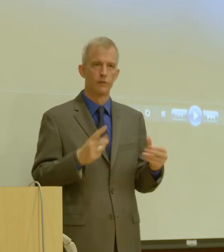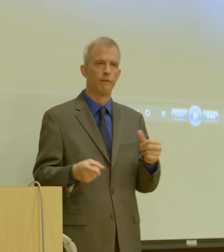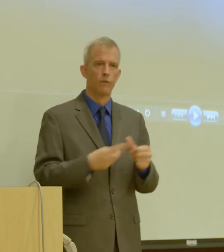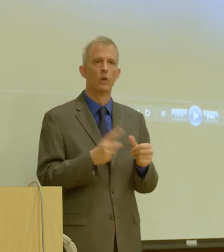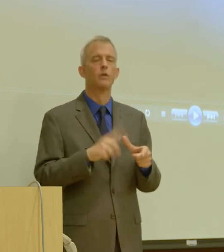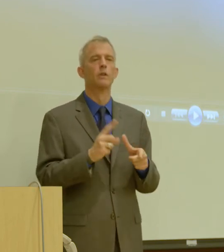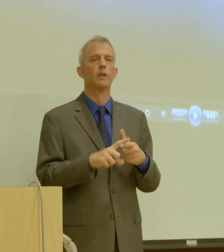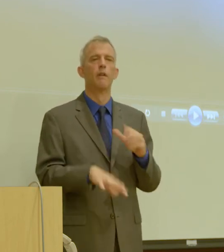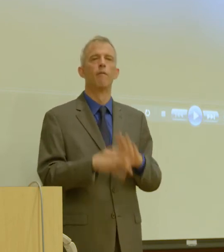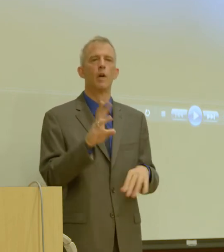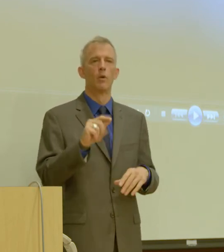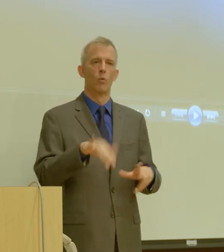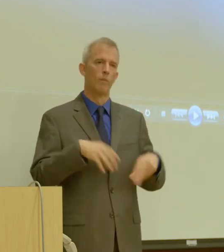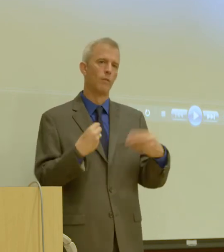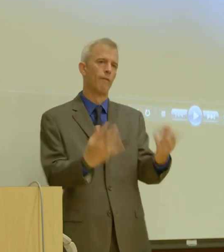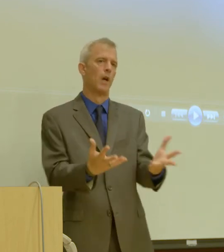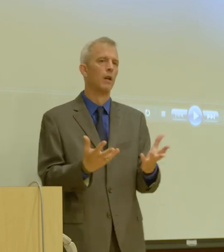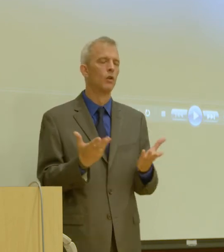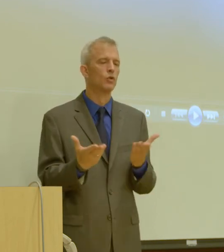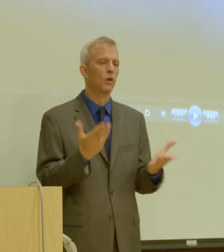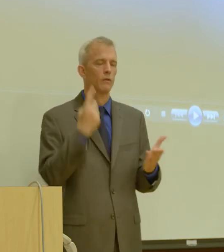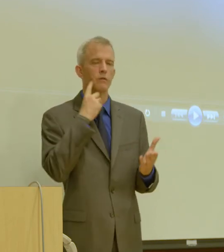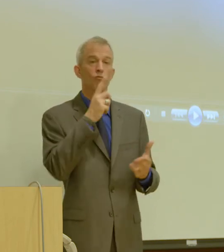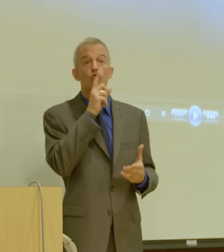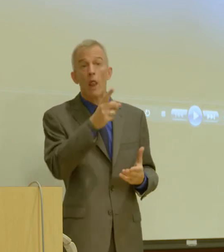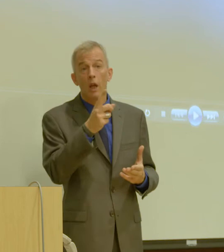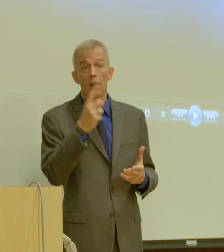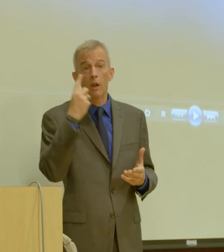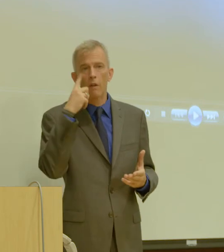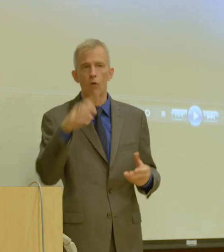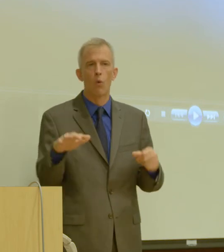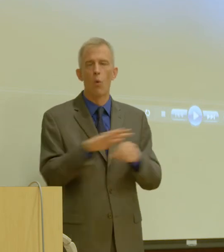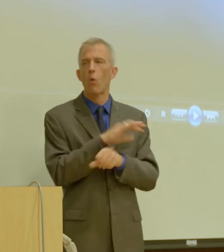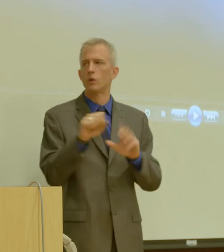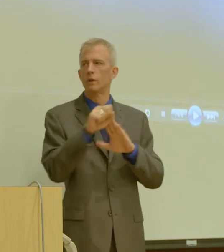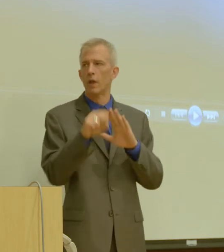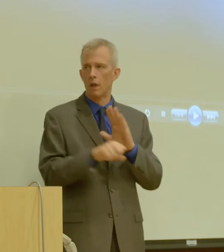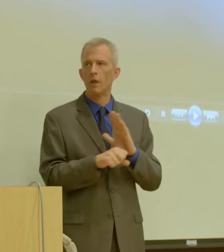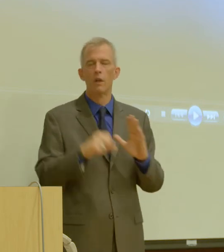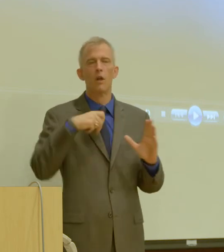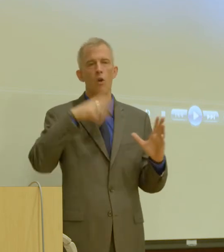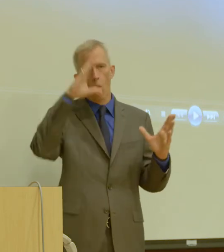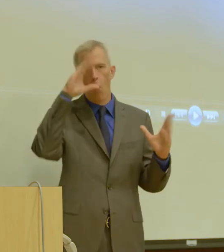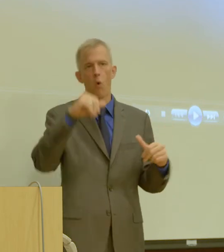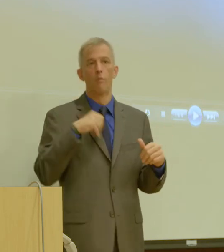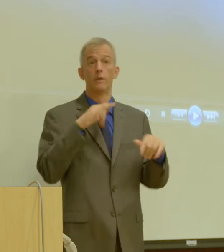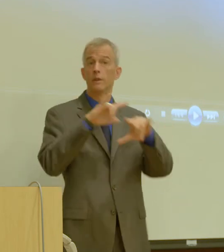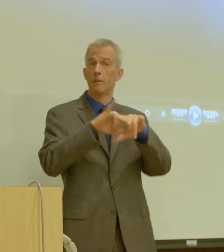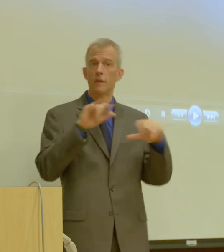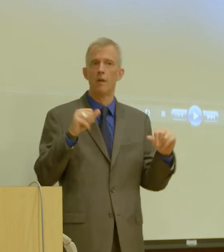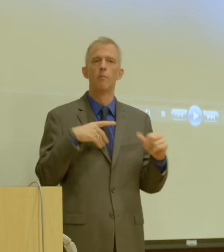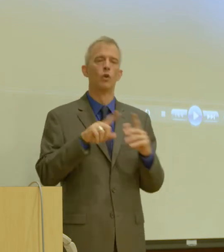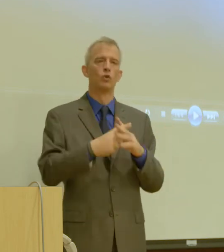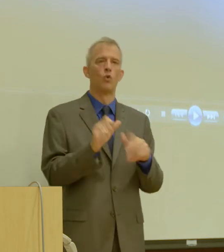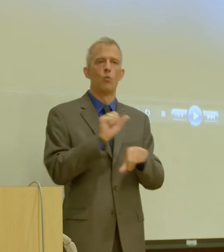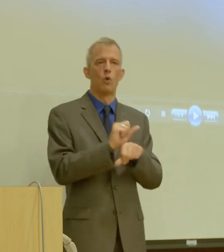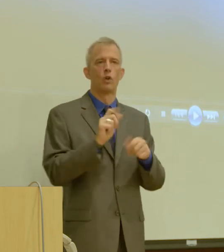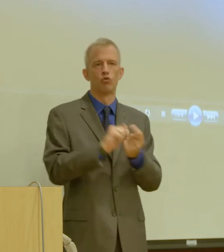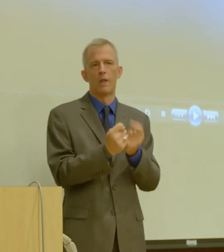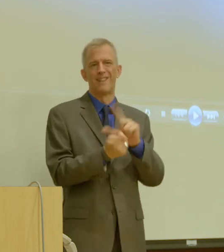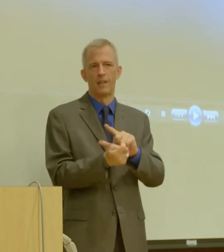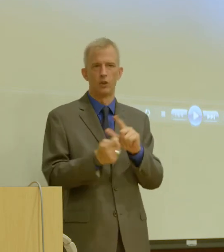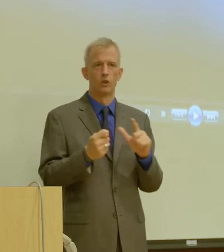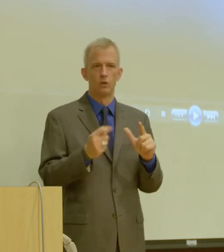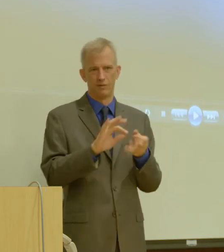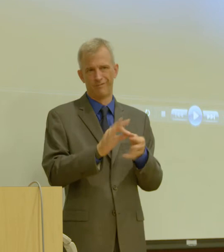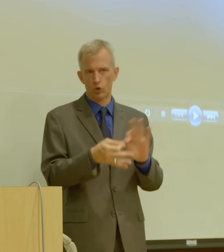provide that service for really the whole state. And then, uh, hopefully simultaneously start working, uh, translation services as well. But